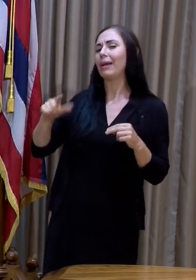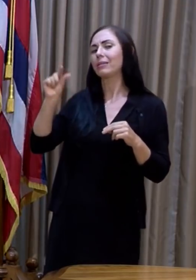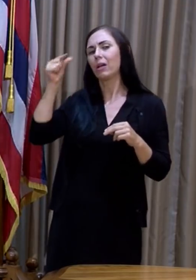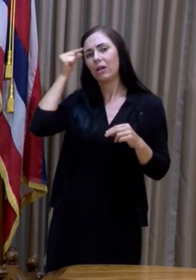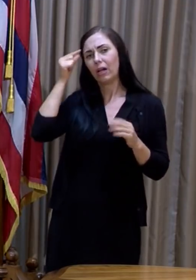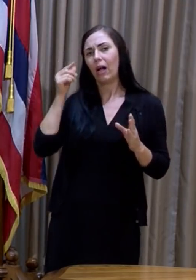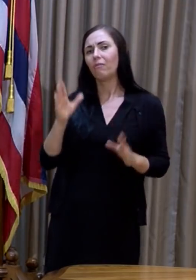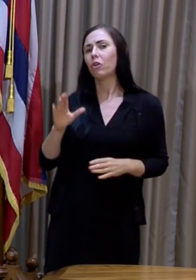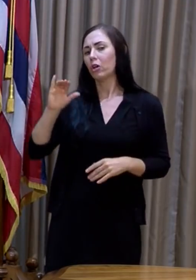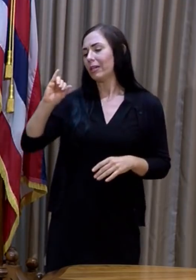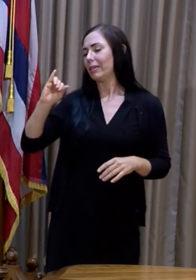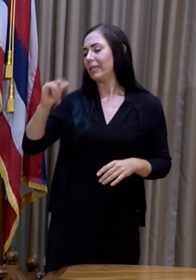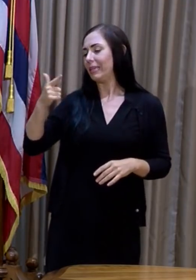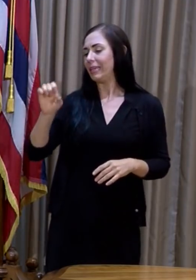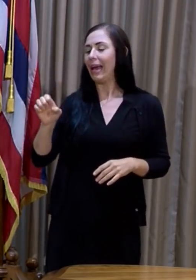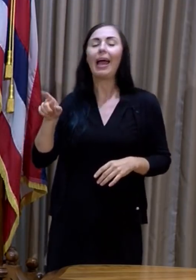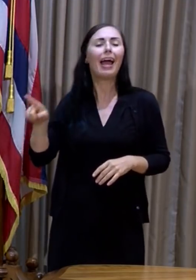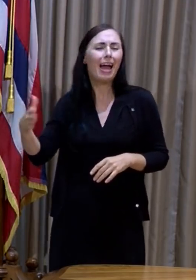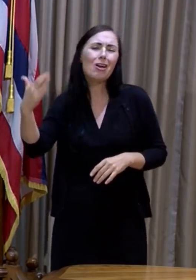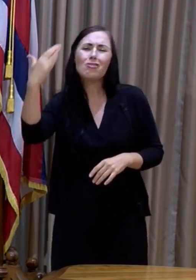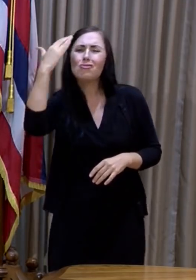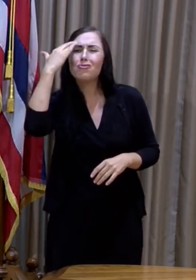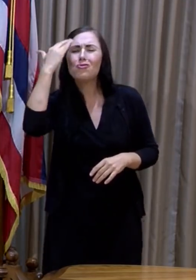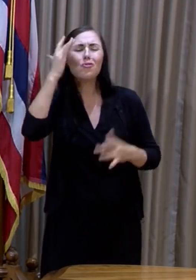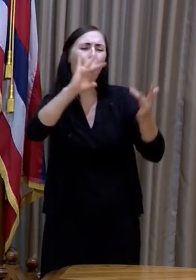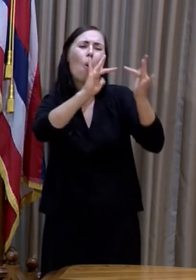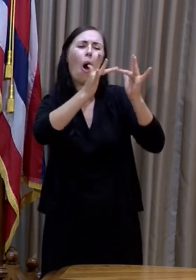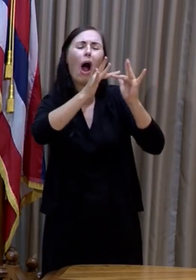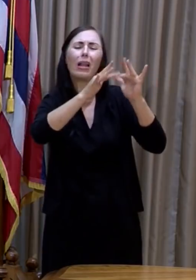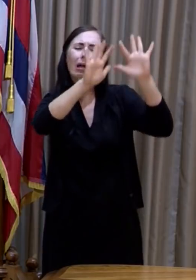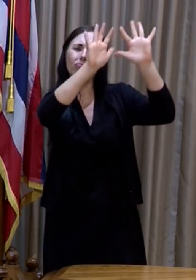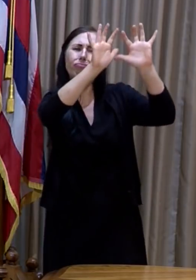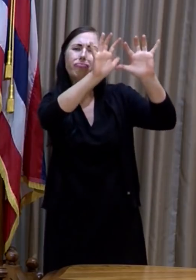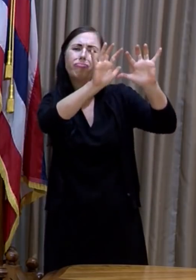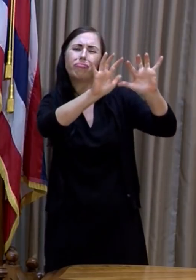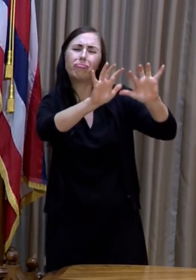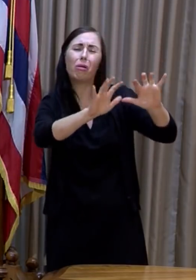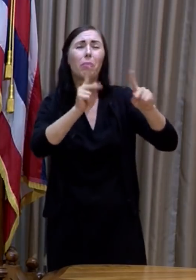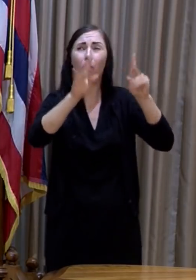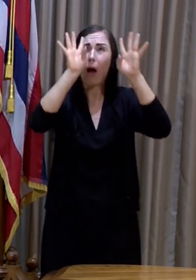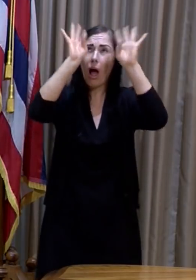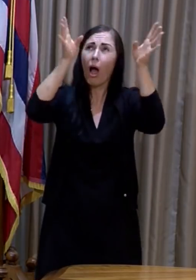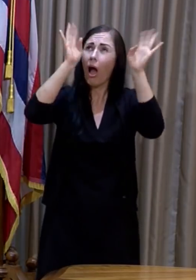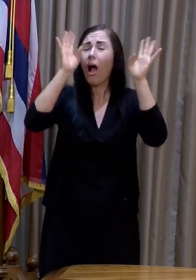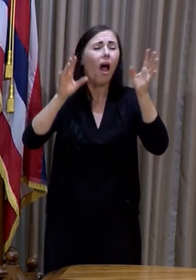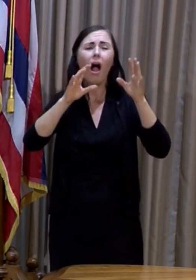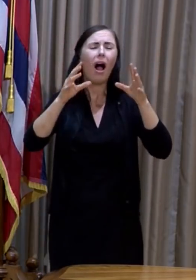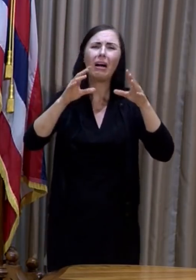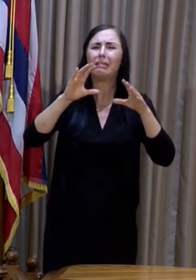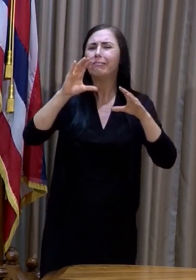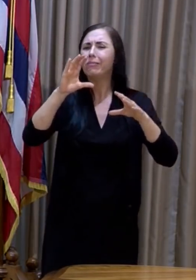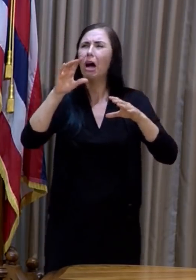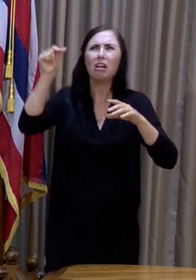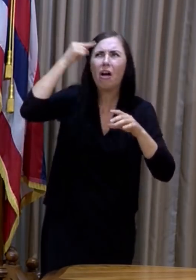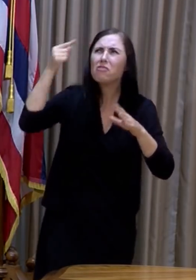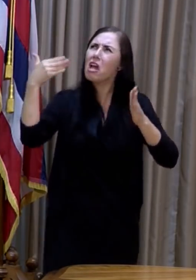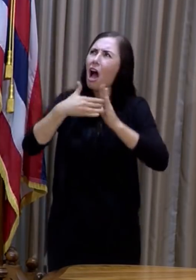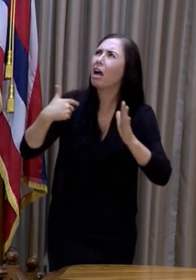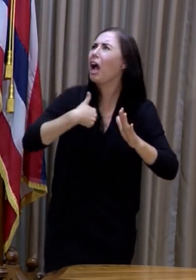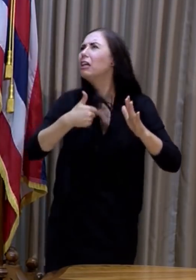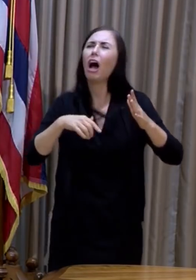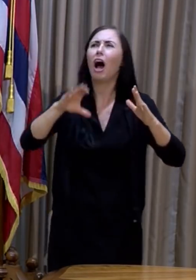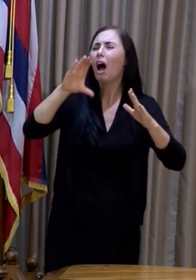you know, there's no shortage of conspiracies online about what's in the vaccine. You and Mayor Belangiari and other elected